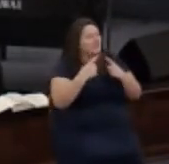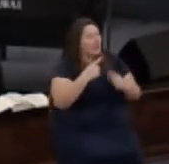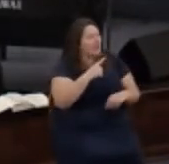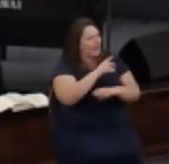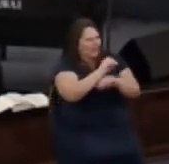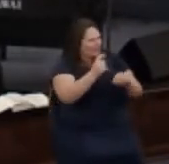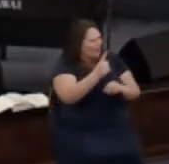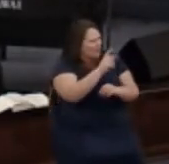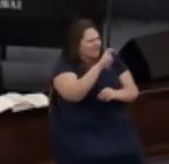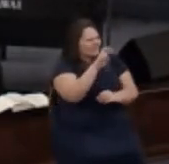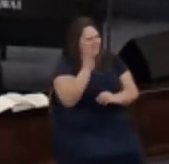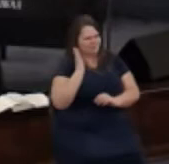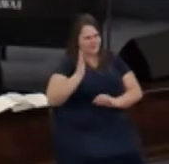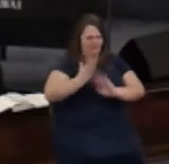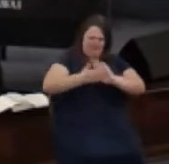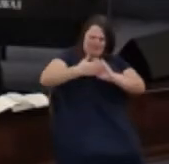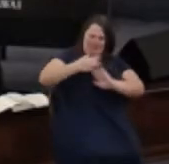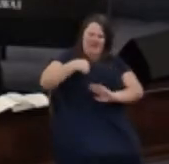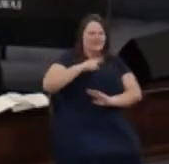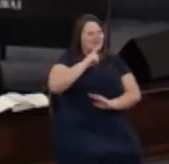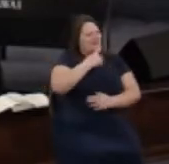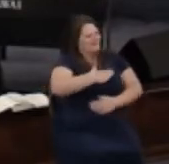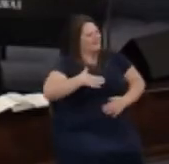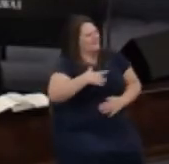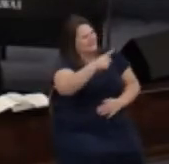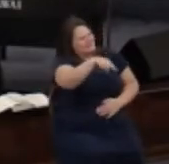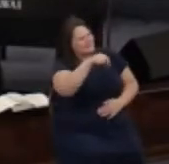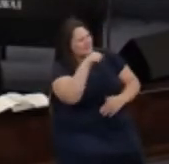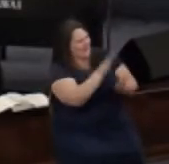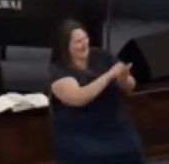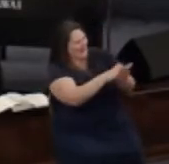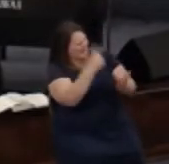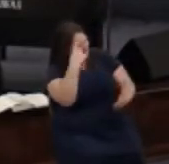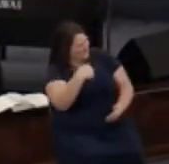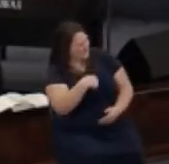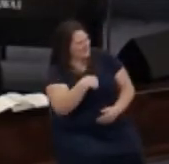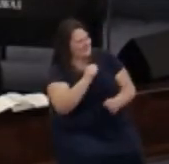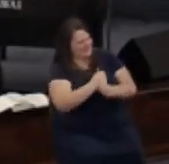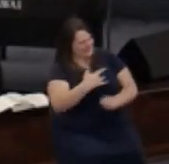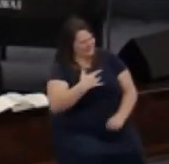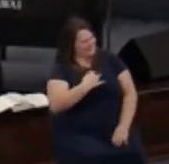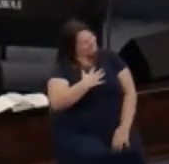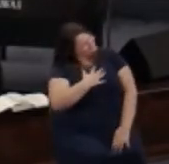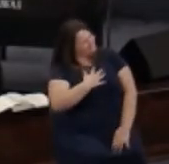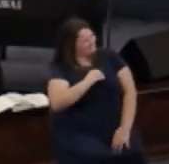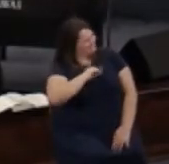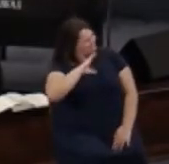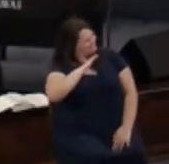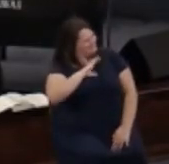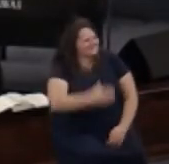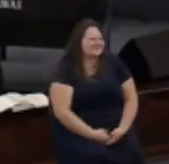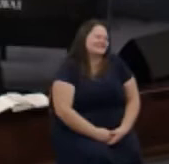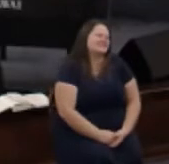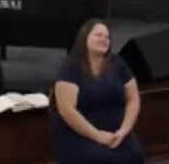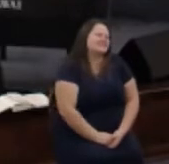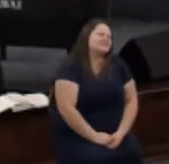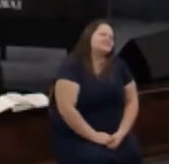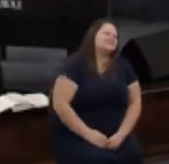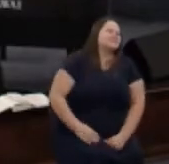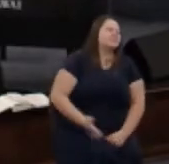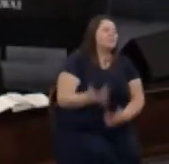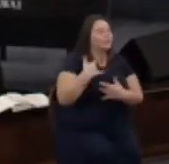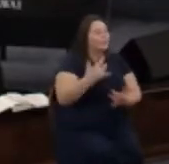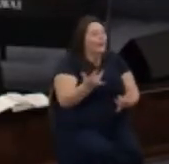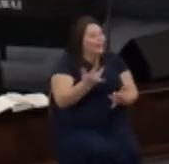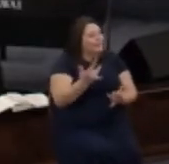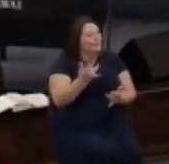giving an announcement so I really appreciate all of you who clapped for that made me feel really good normally I